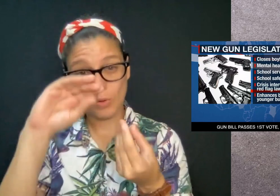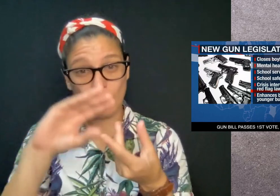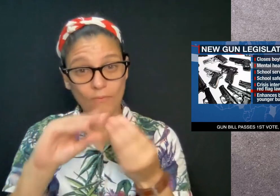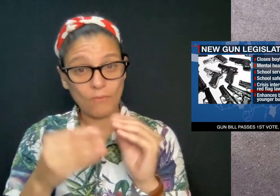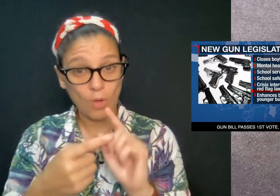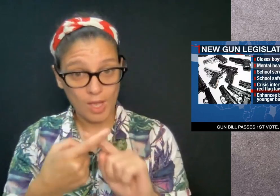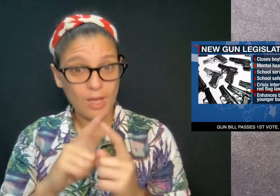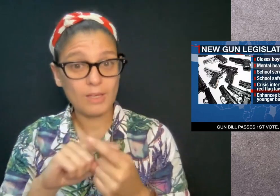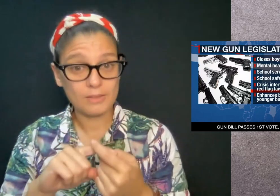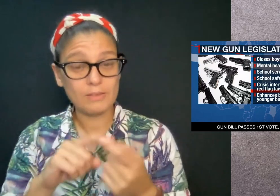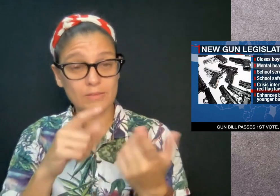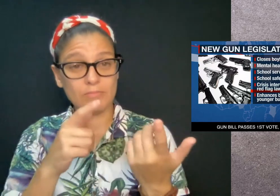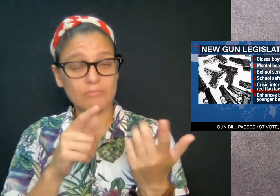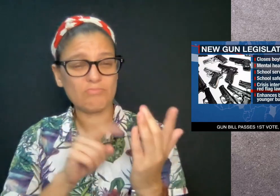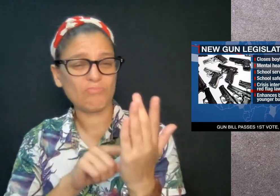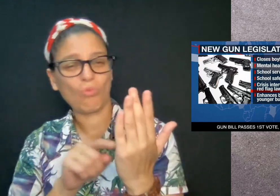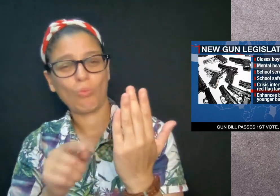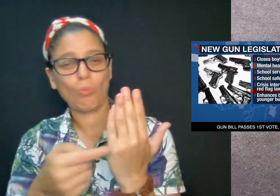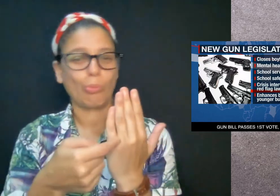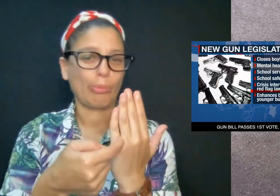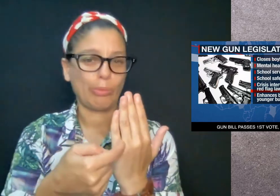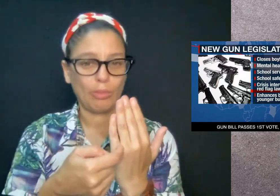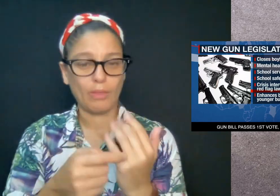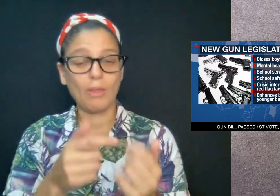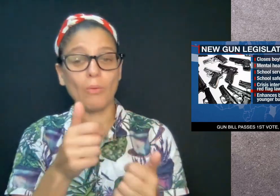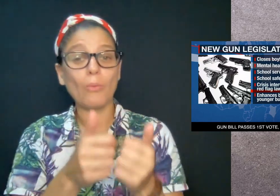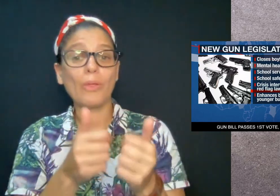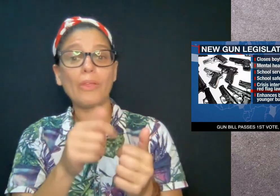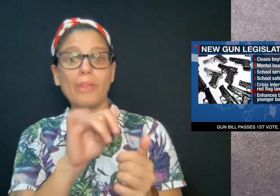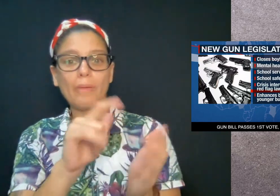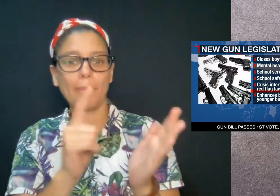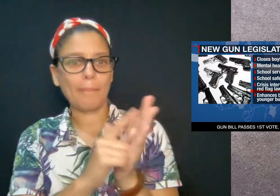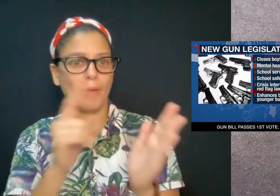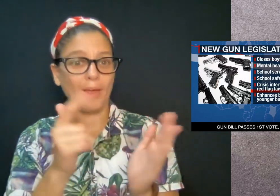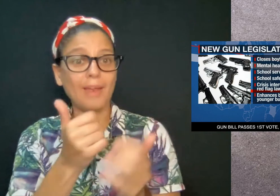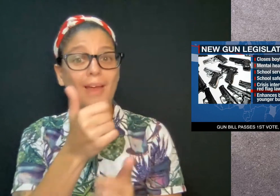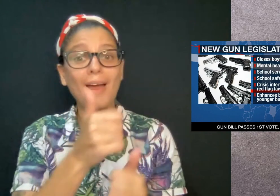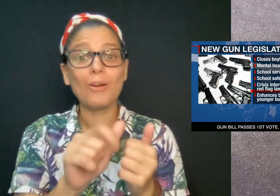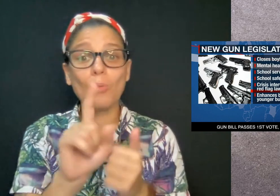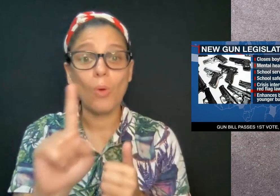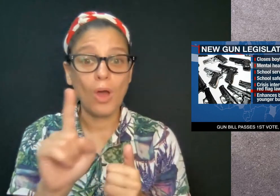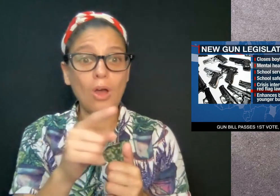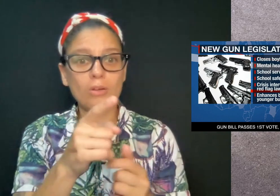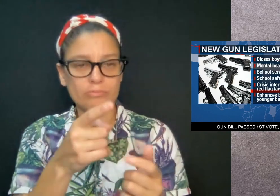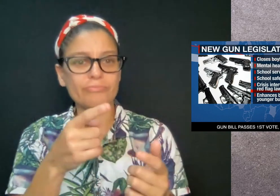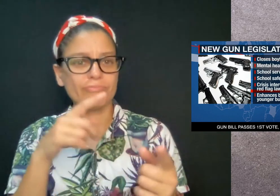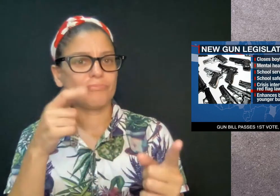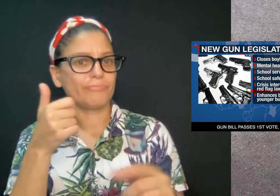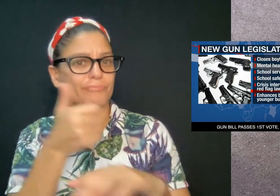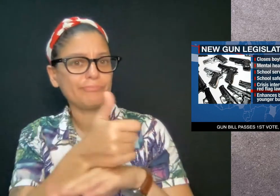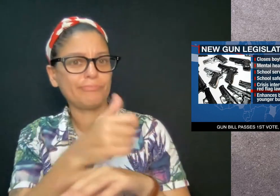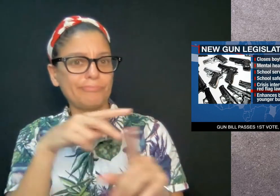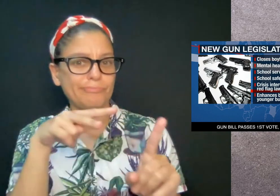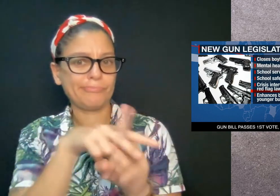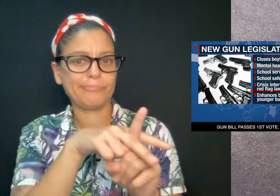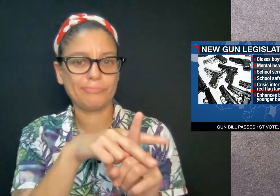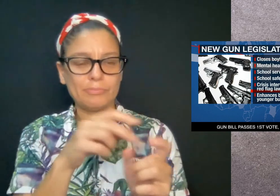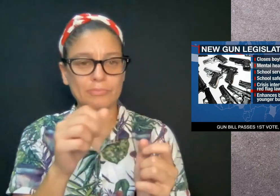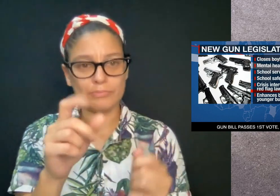The bill addresses mental health, school safety, red flag laws, and the boyfriend loophole,